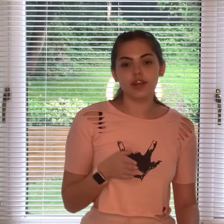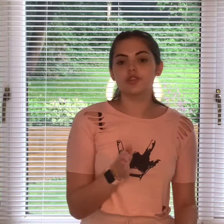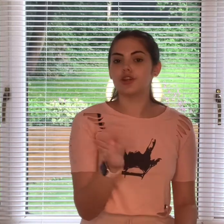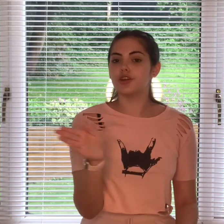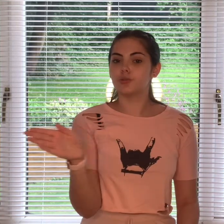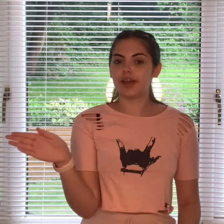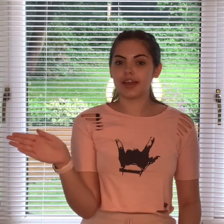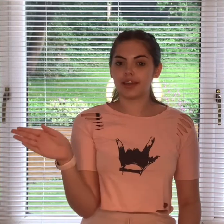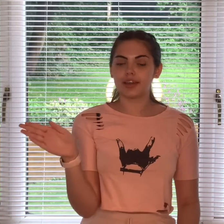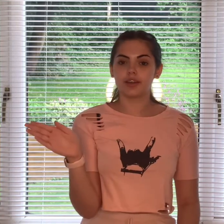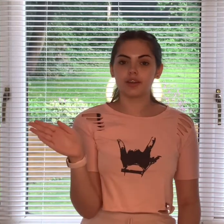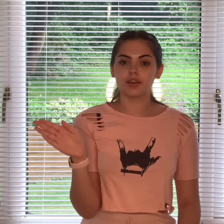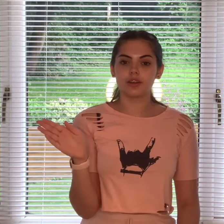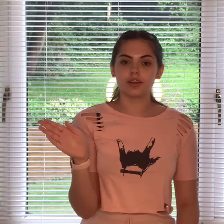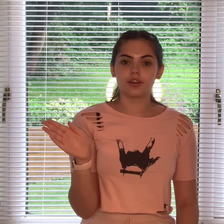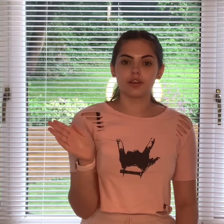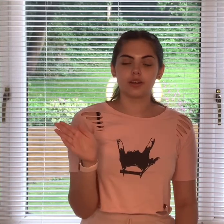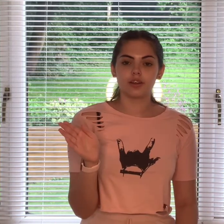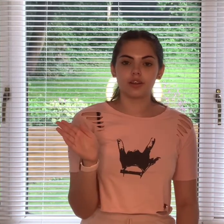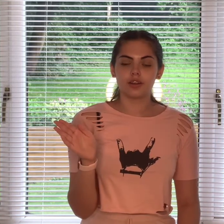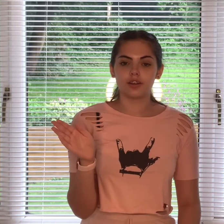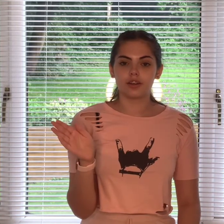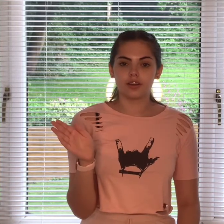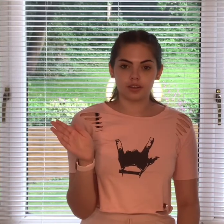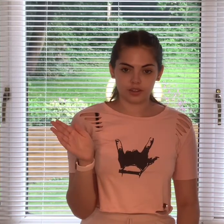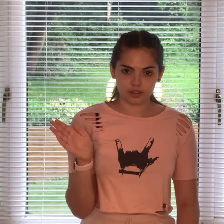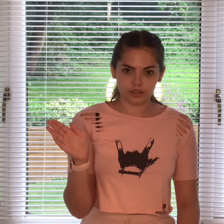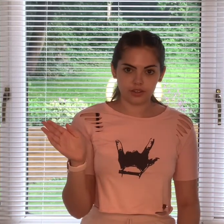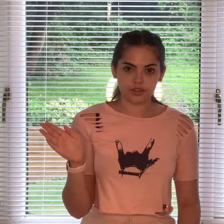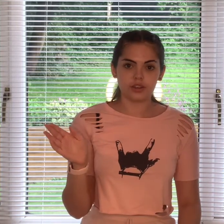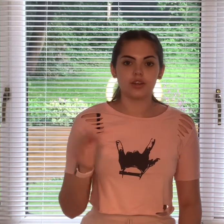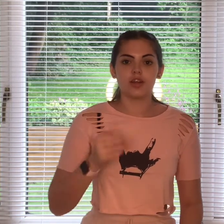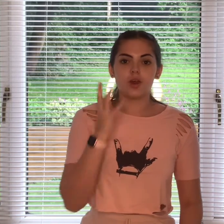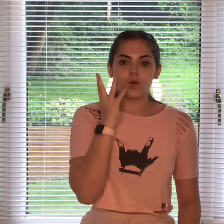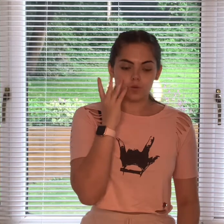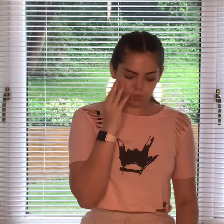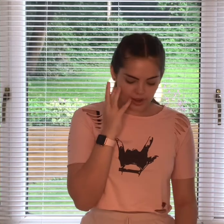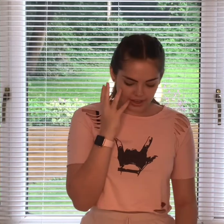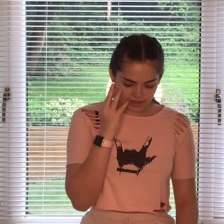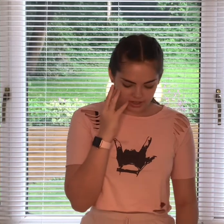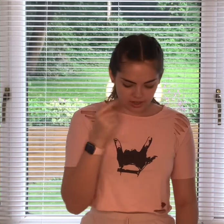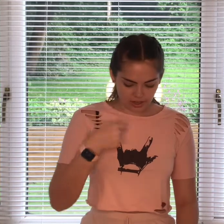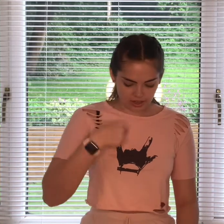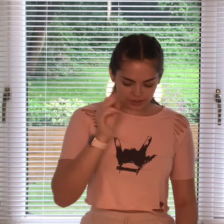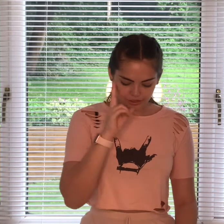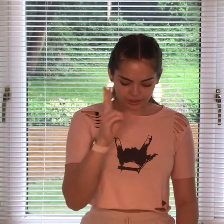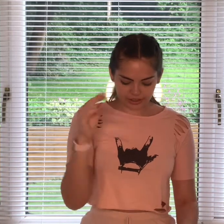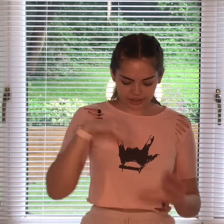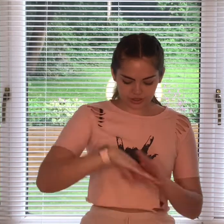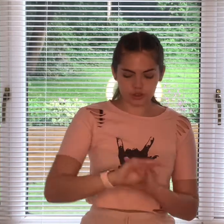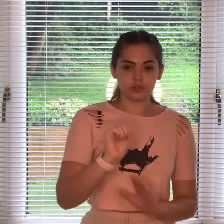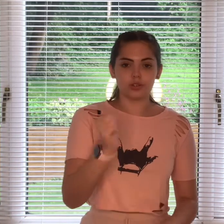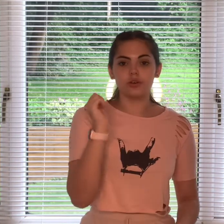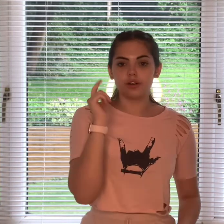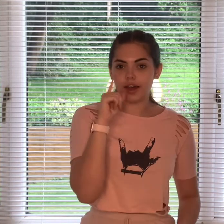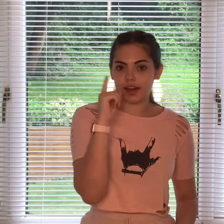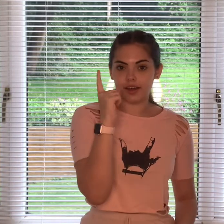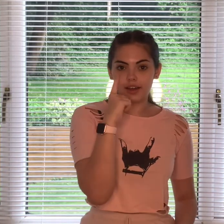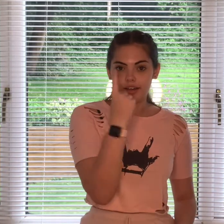turn away when I look into your eyes